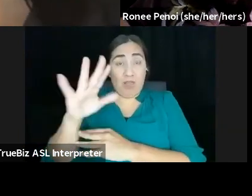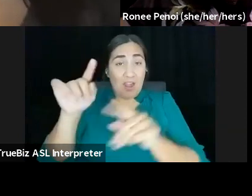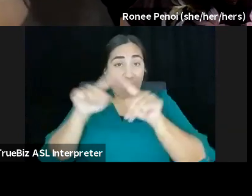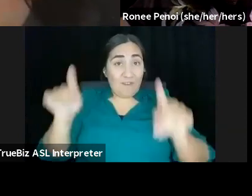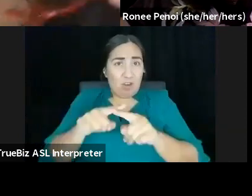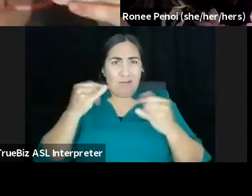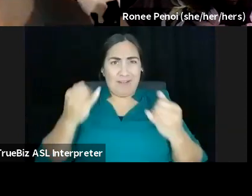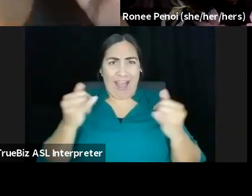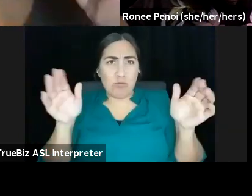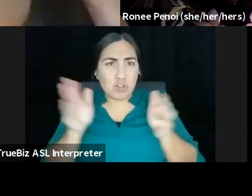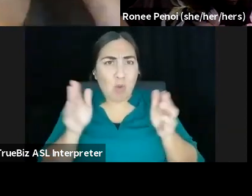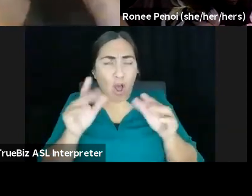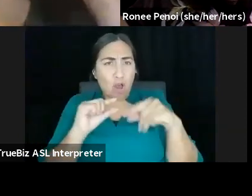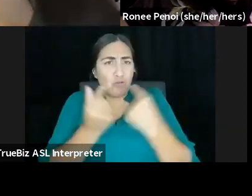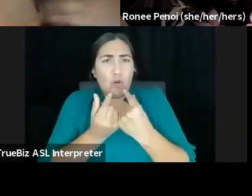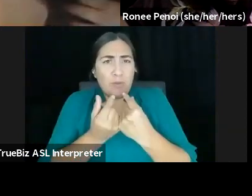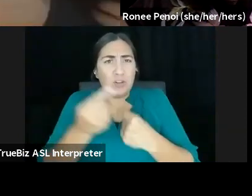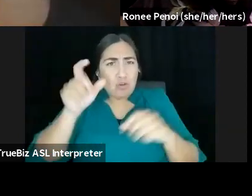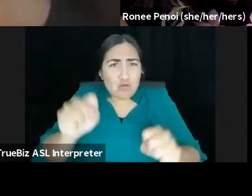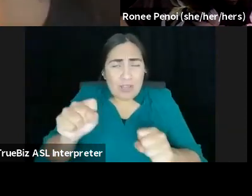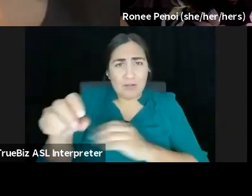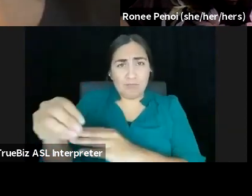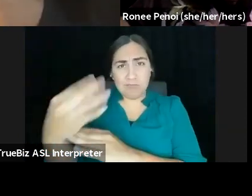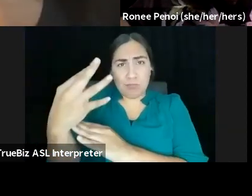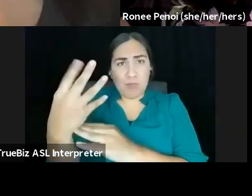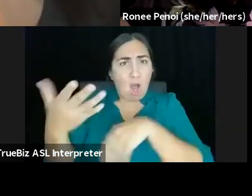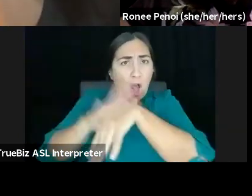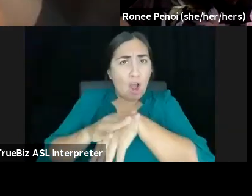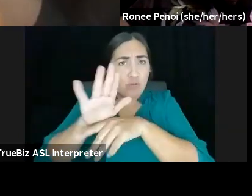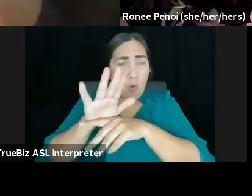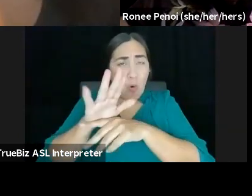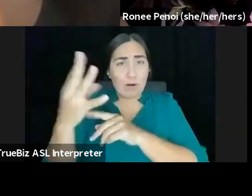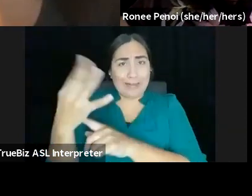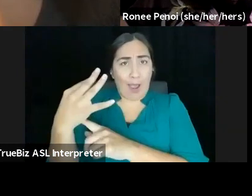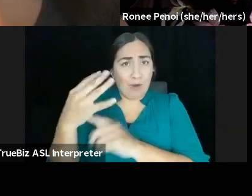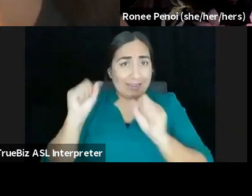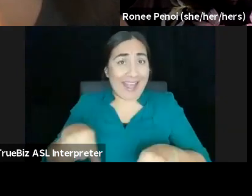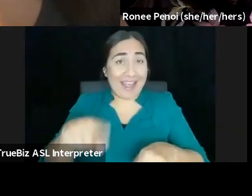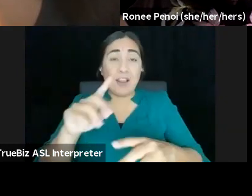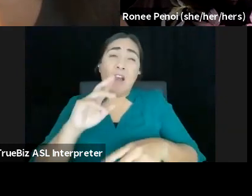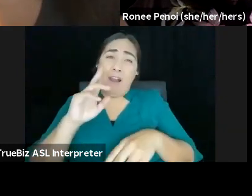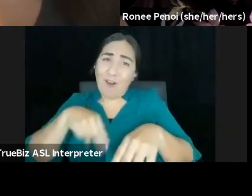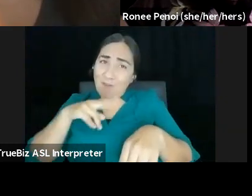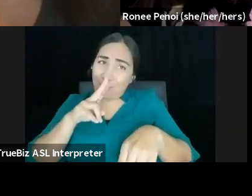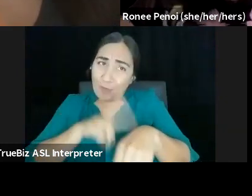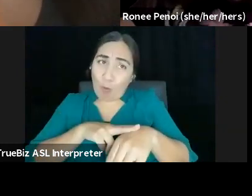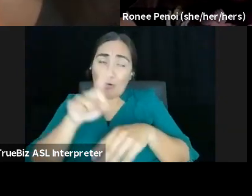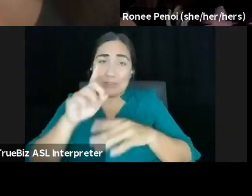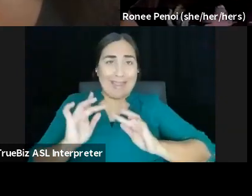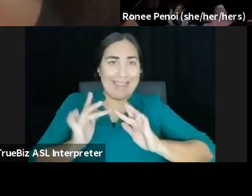an intimate group. So feel free to turn on your camera if you'd like. Um, of course, internet bandwidth is also reality. So there's that.